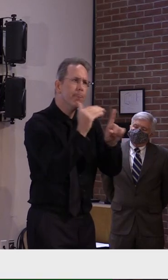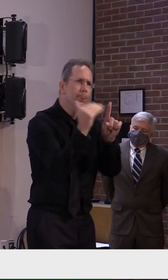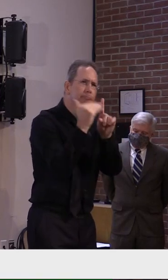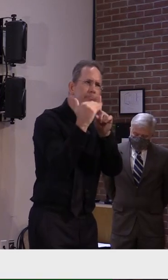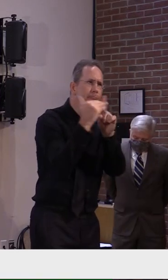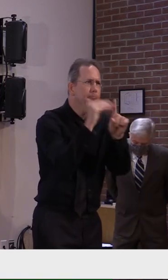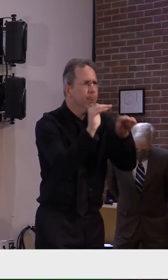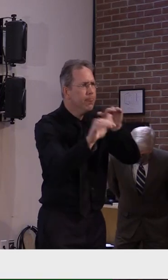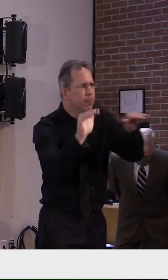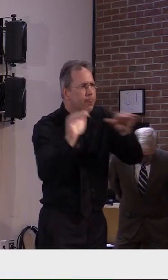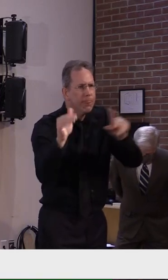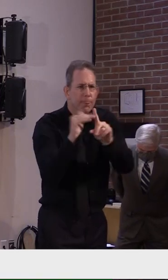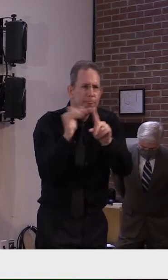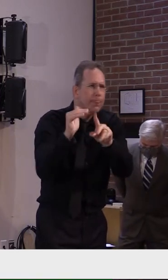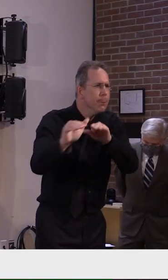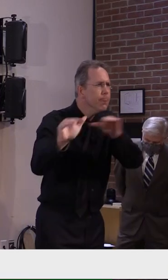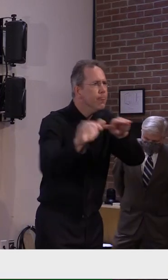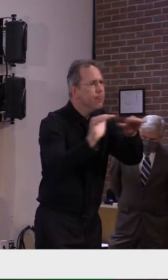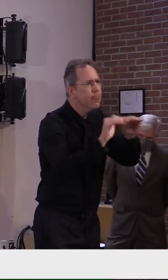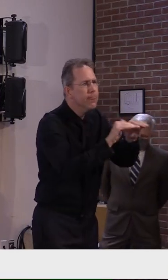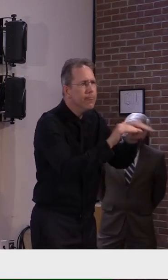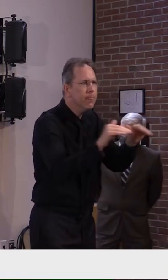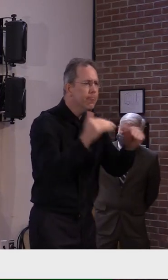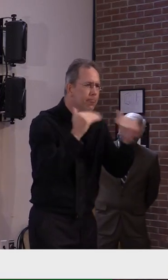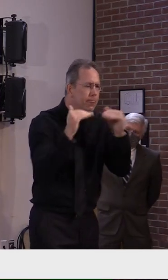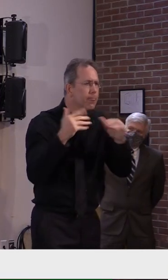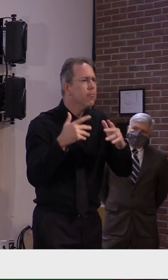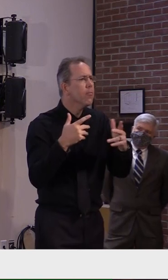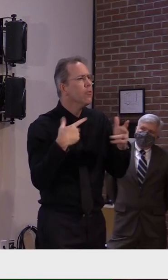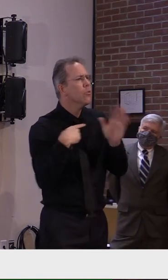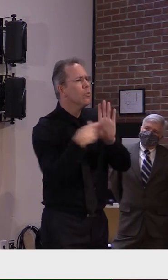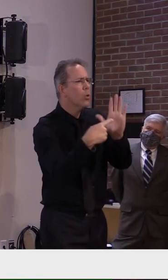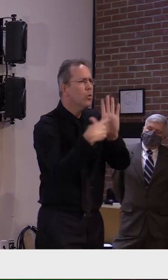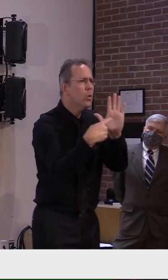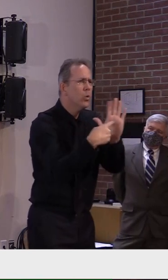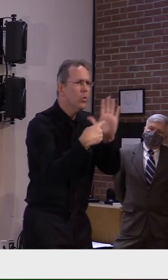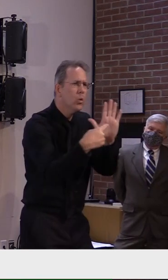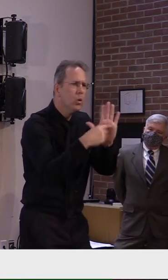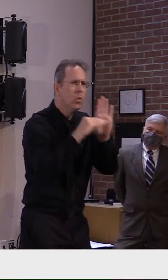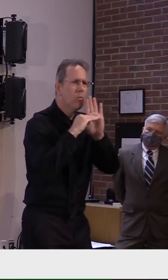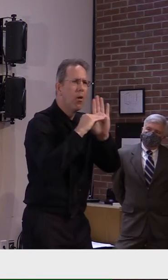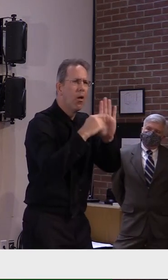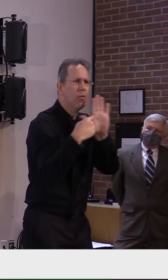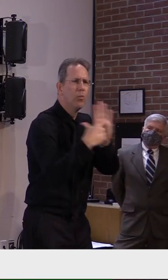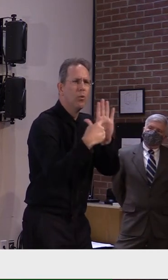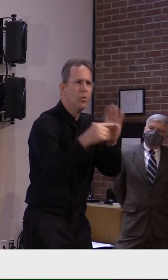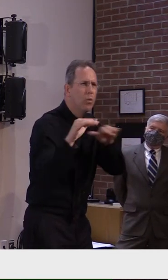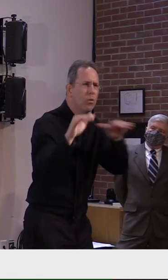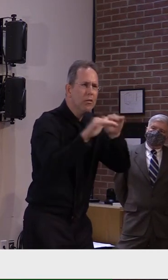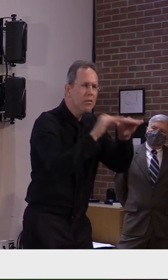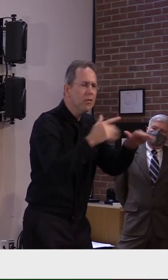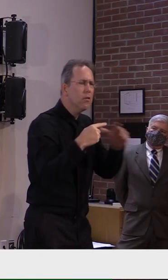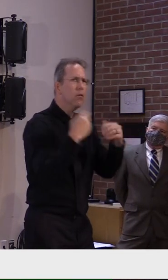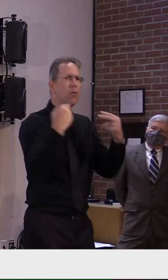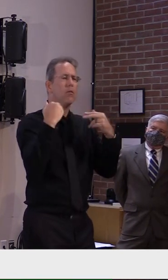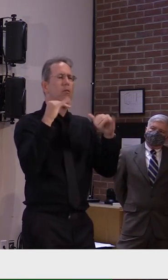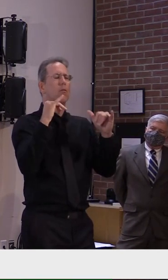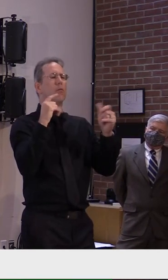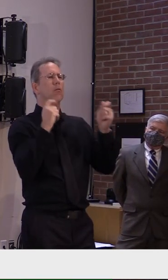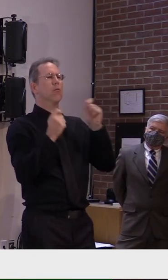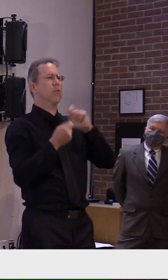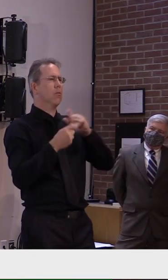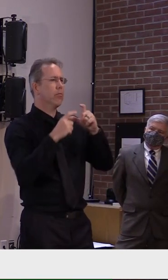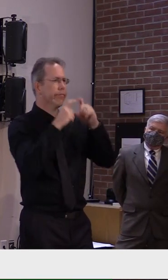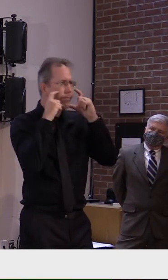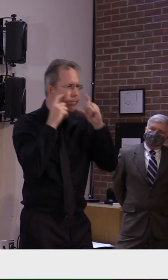do whatever you can to help one another because this is you know we're not far off from getting to the end of this